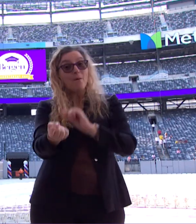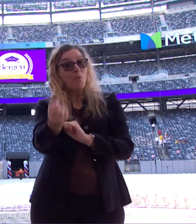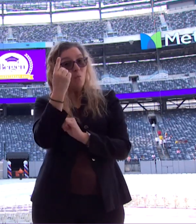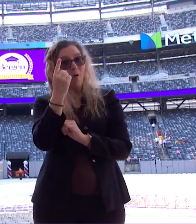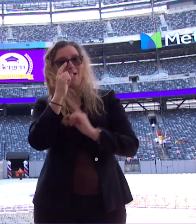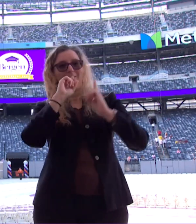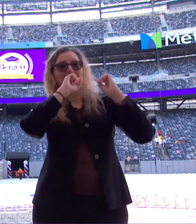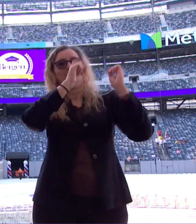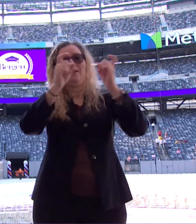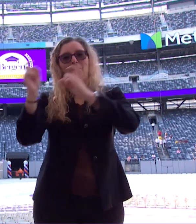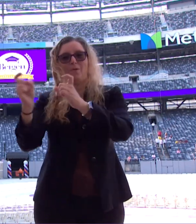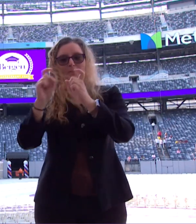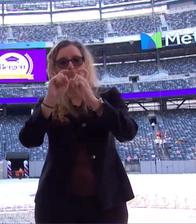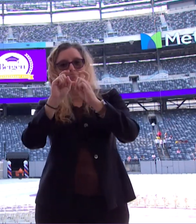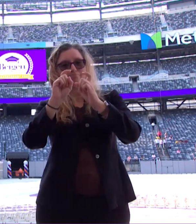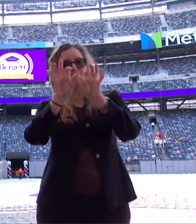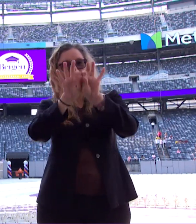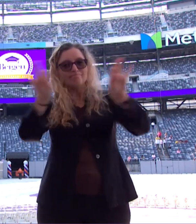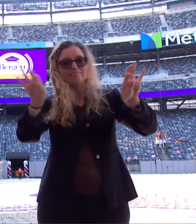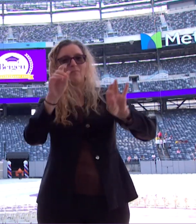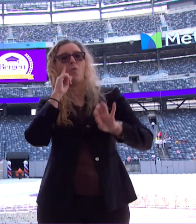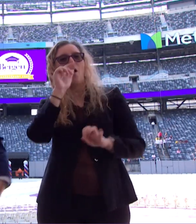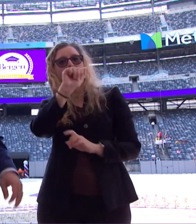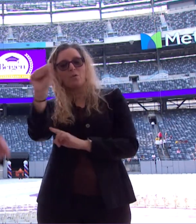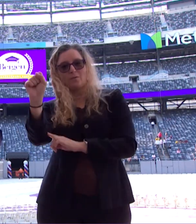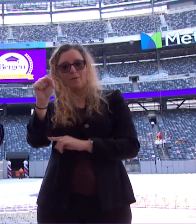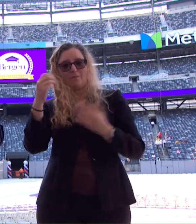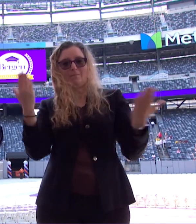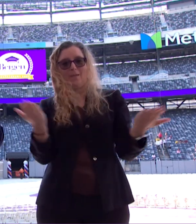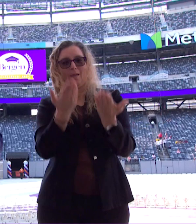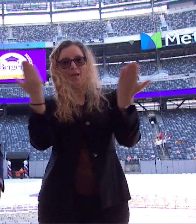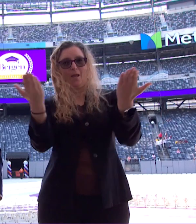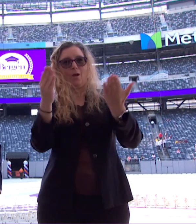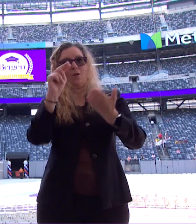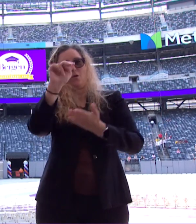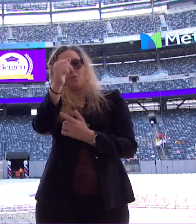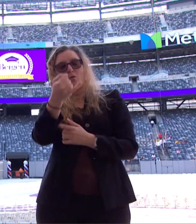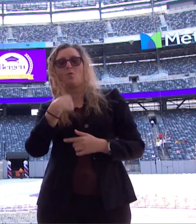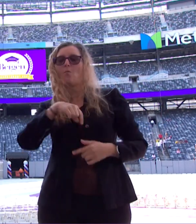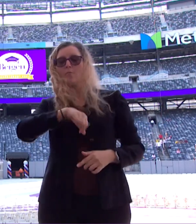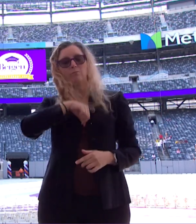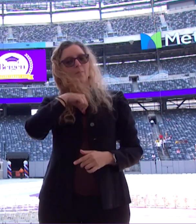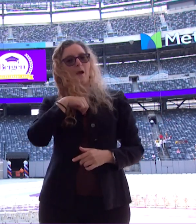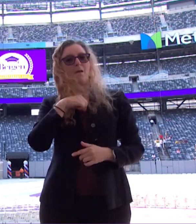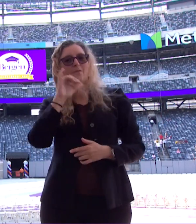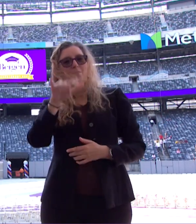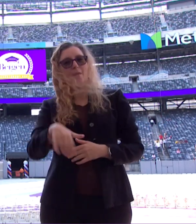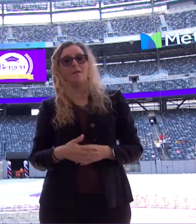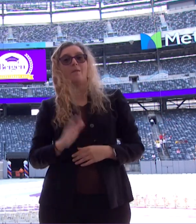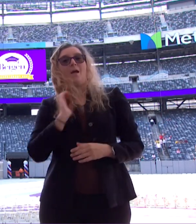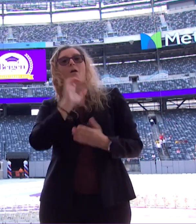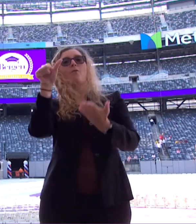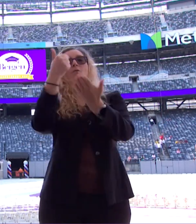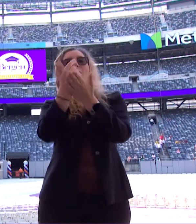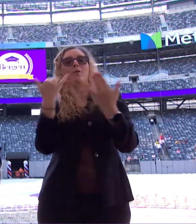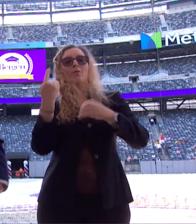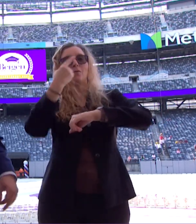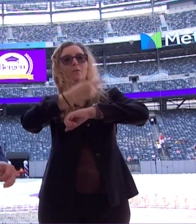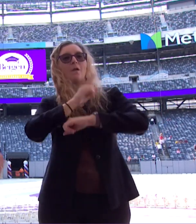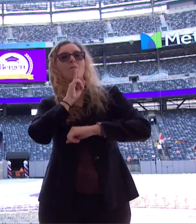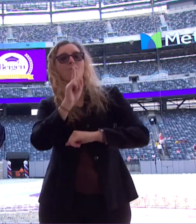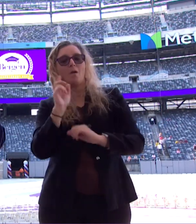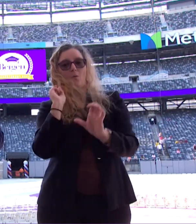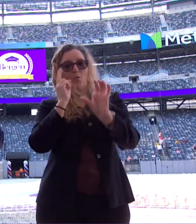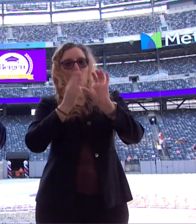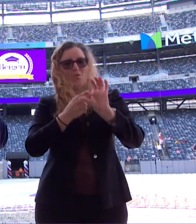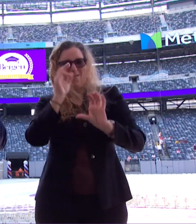-granting associate degree college in the state of New Jersey, and that is something that we are very proud of that. And our graduates today will join that